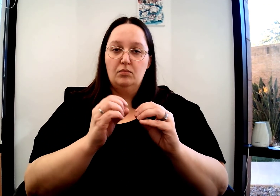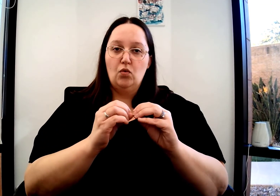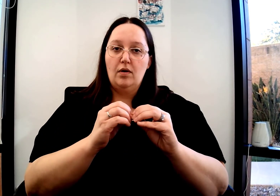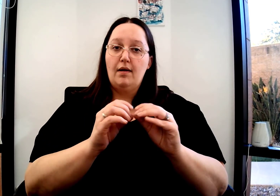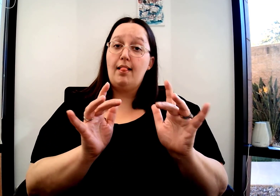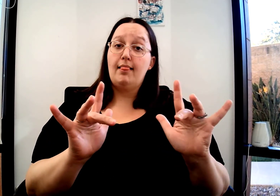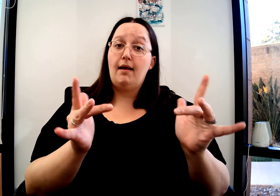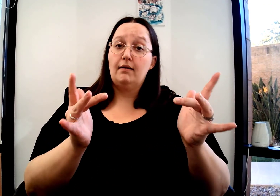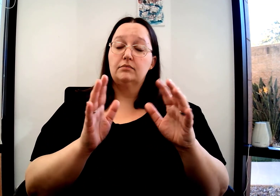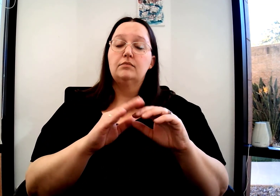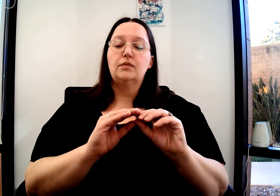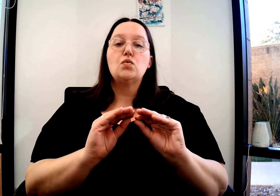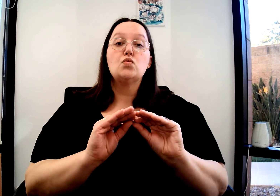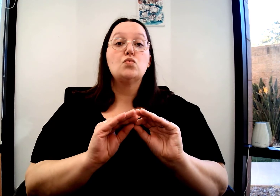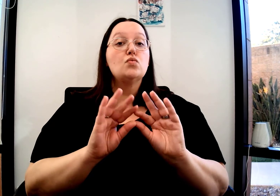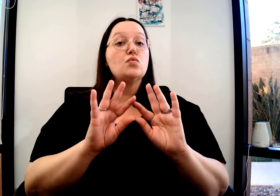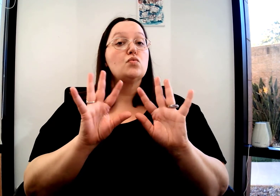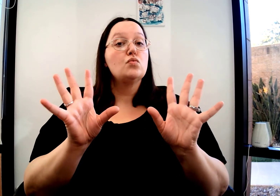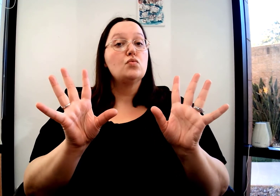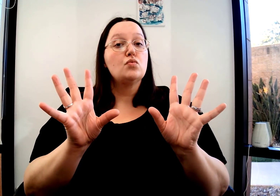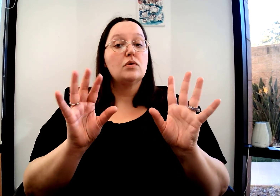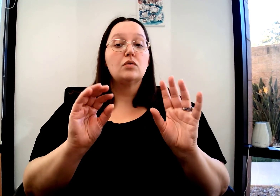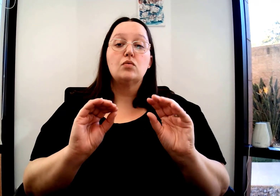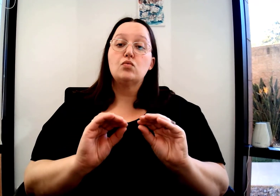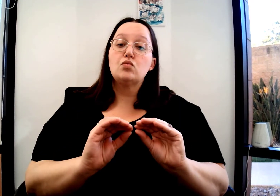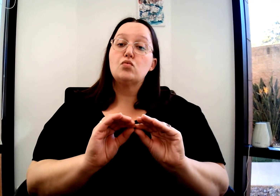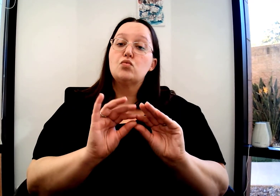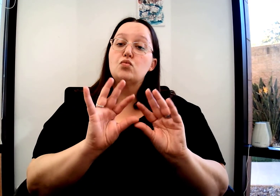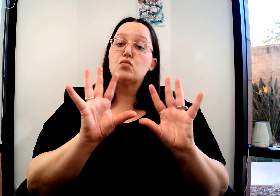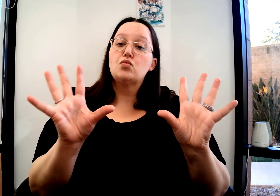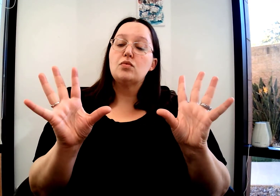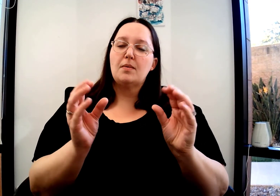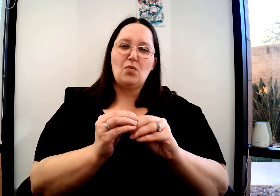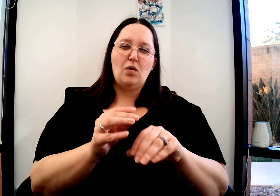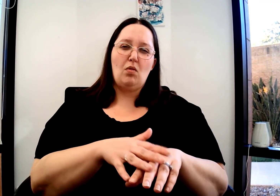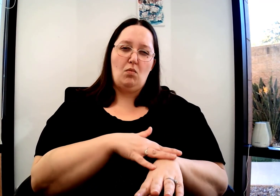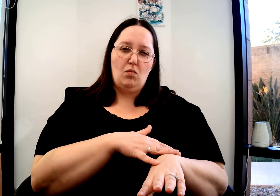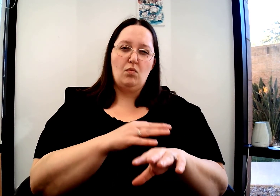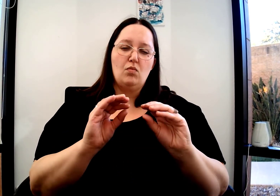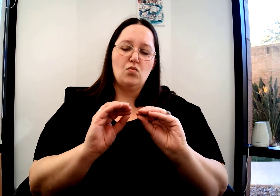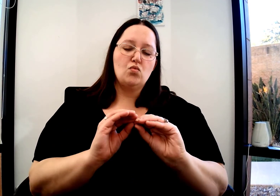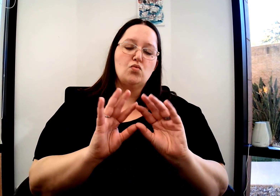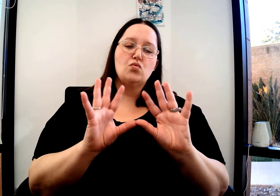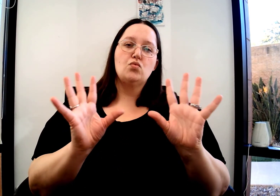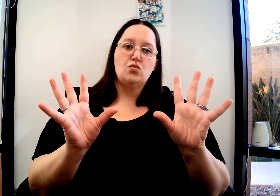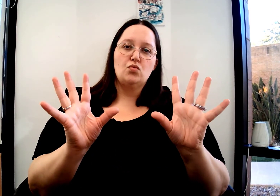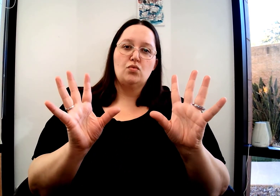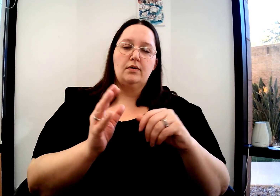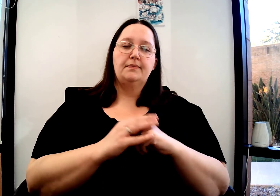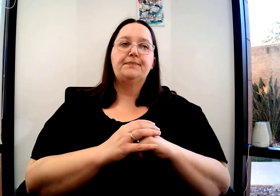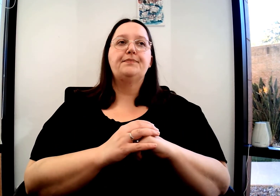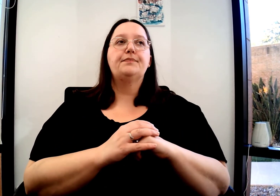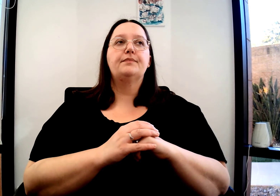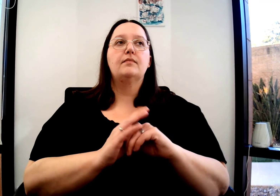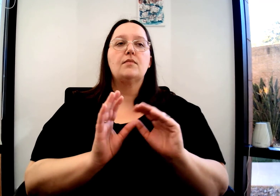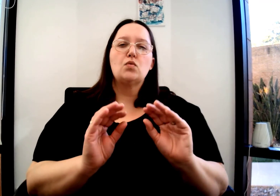pink, it's not strong. It's a lighter color, so you're going to sign this in a lighter way. Flat O to five, do it a little slower.